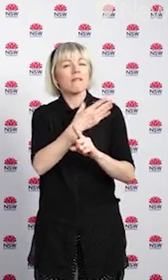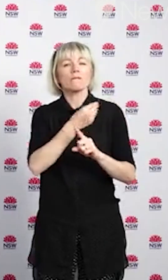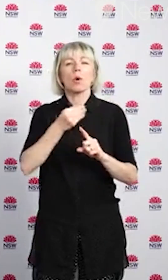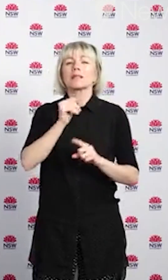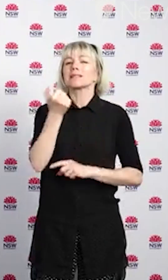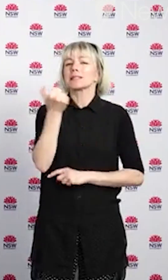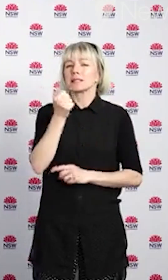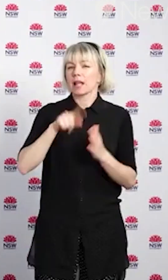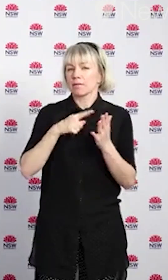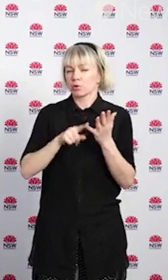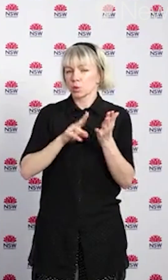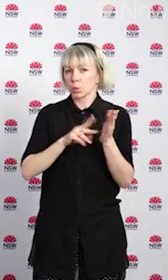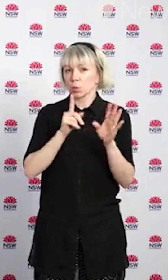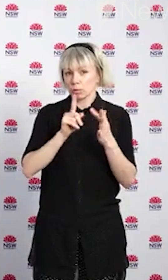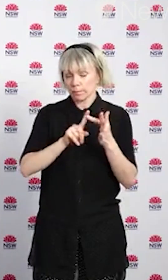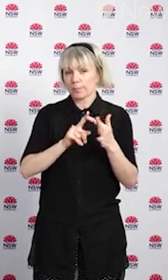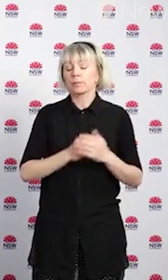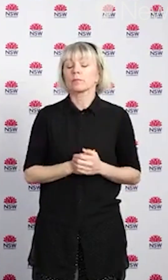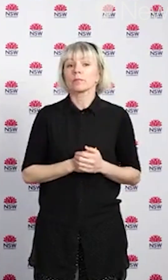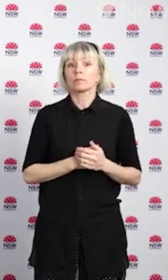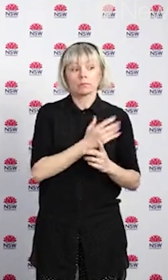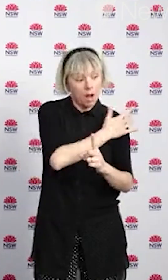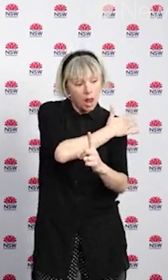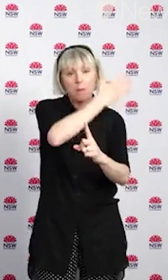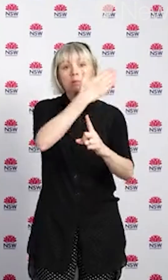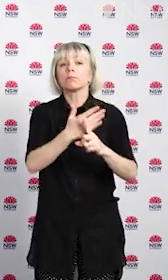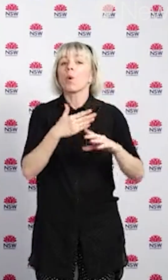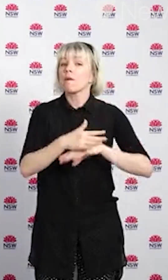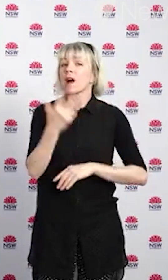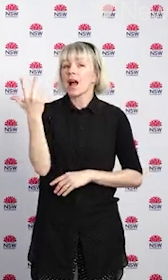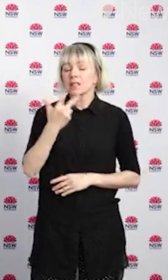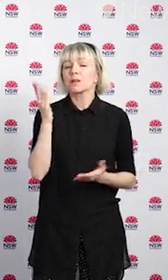and 434 in total since the start of the pandemic.